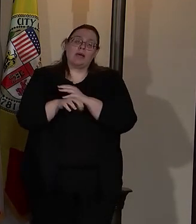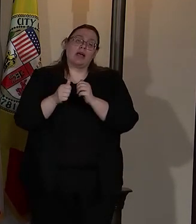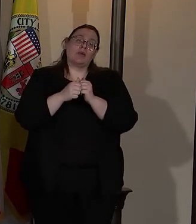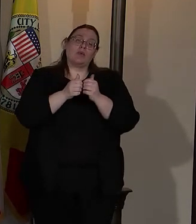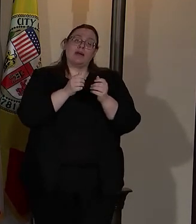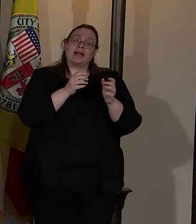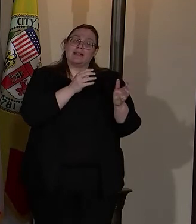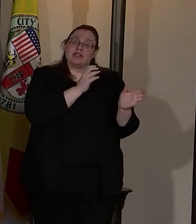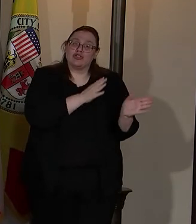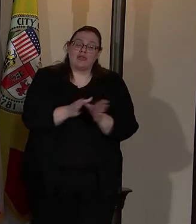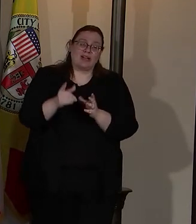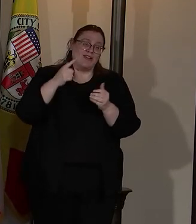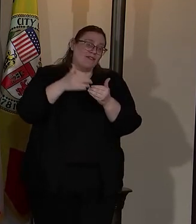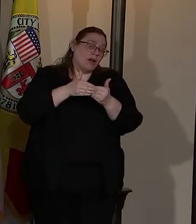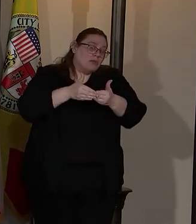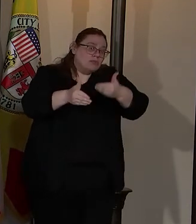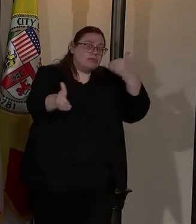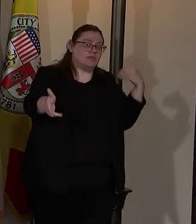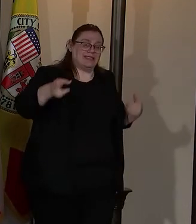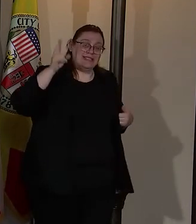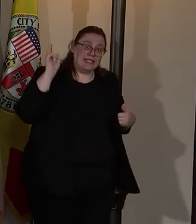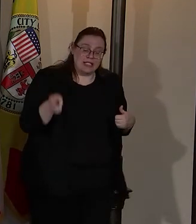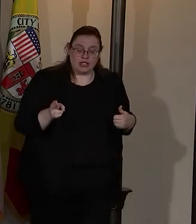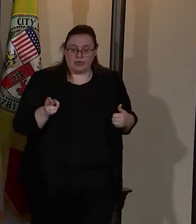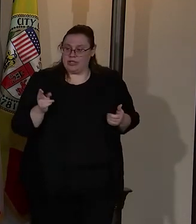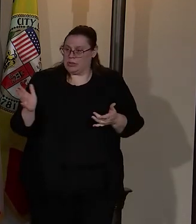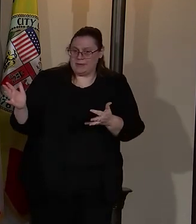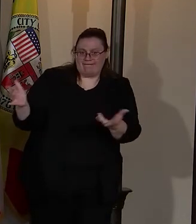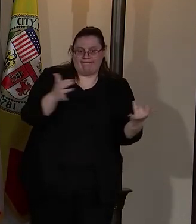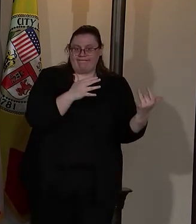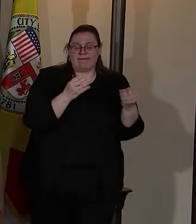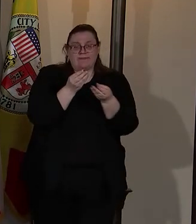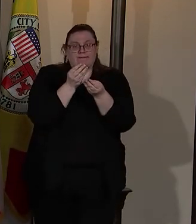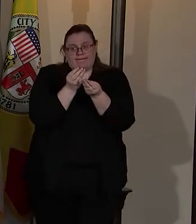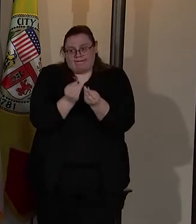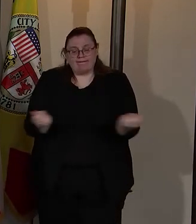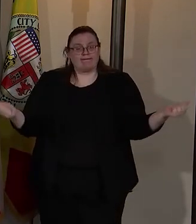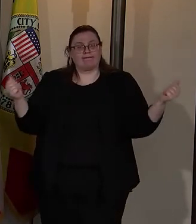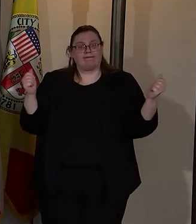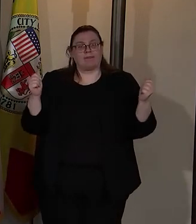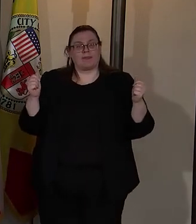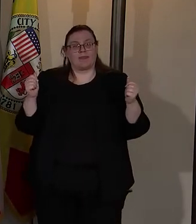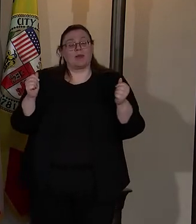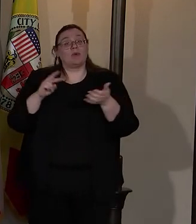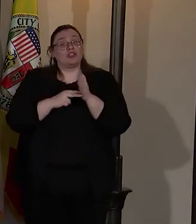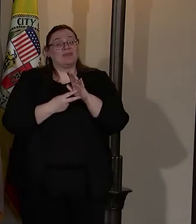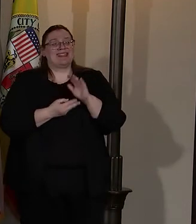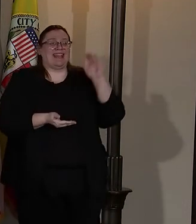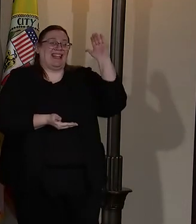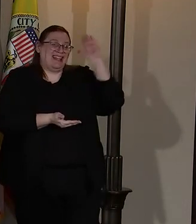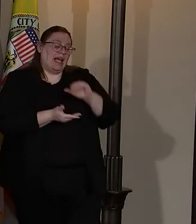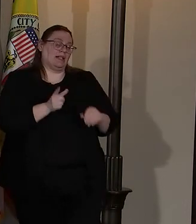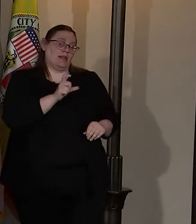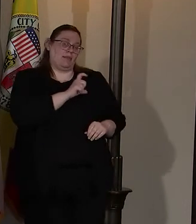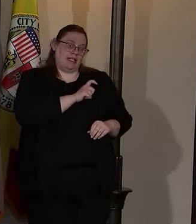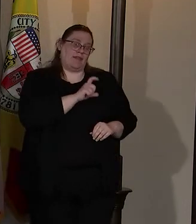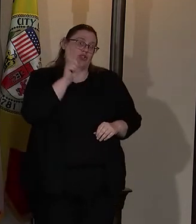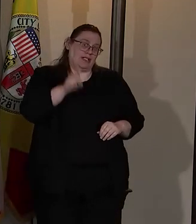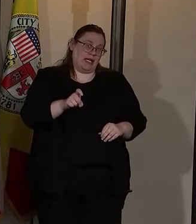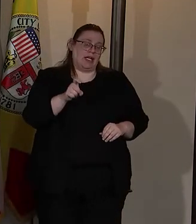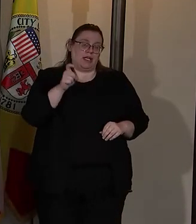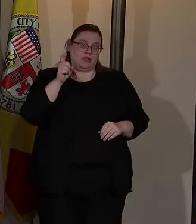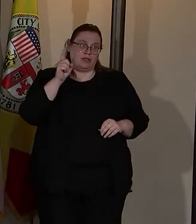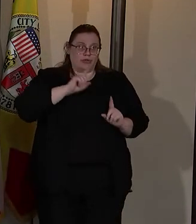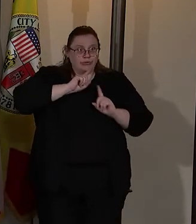strategy of helping muster resources to fix that, which ultimately means less police officers are needed for the